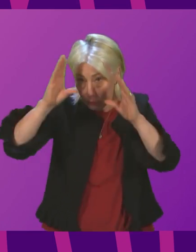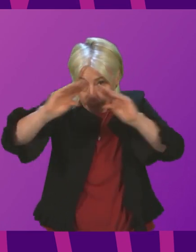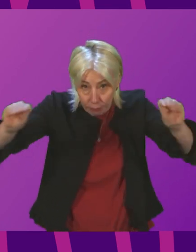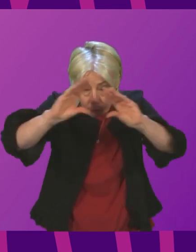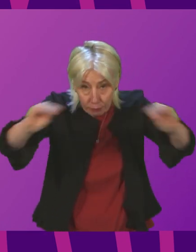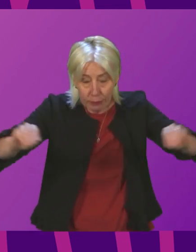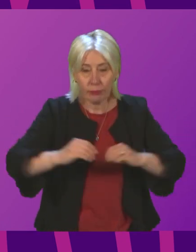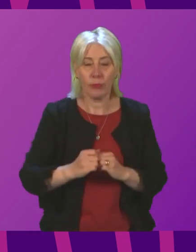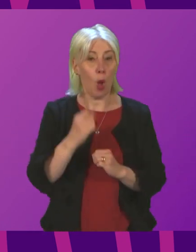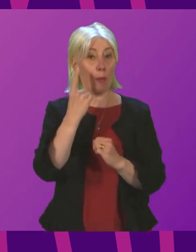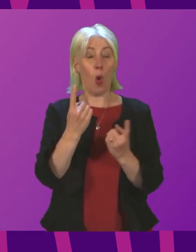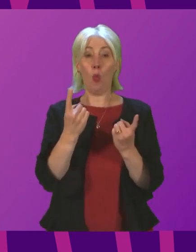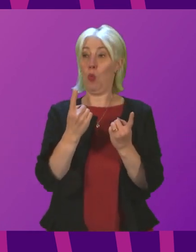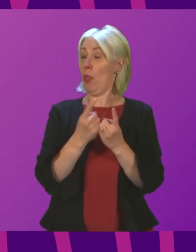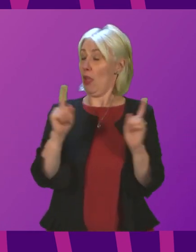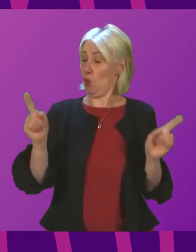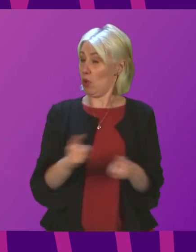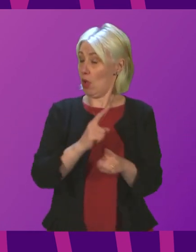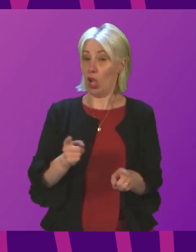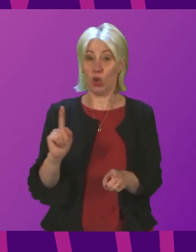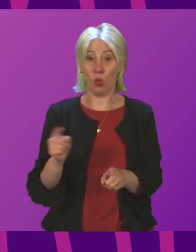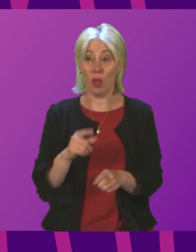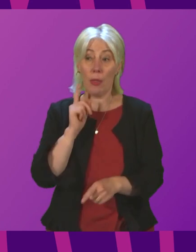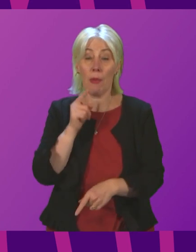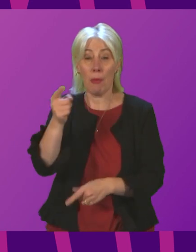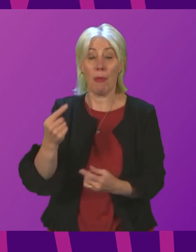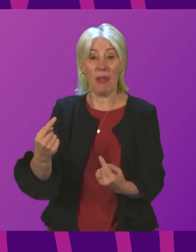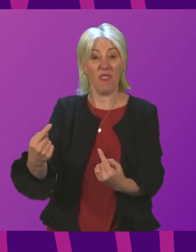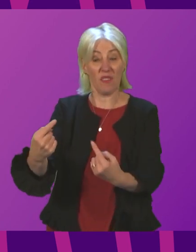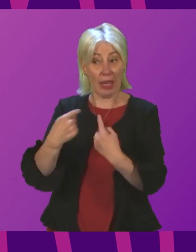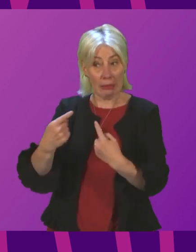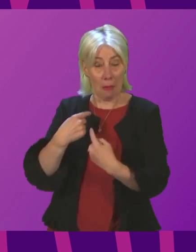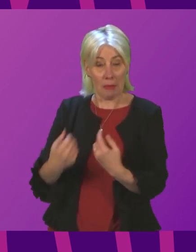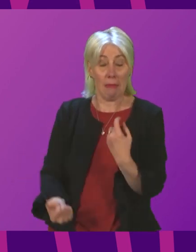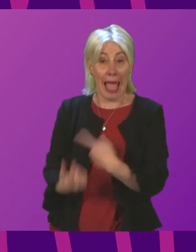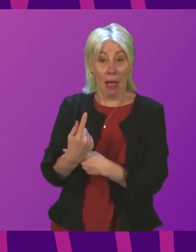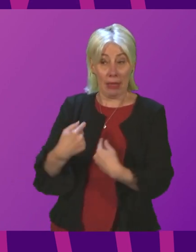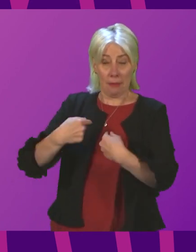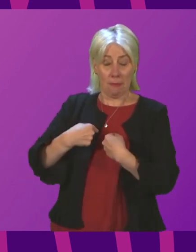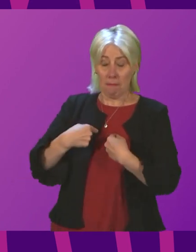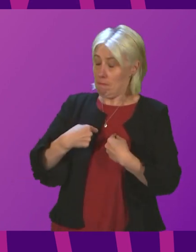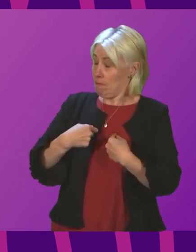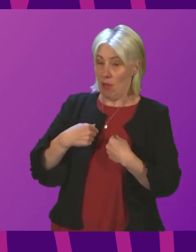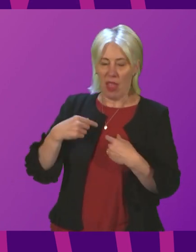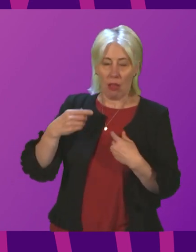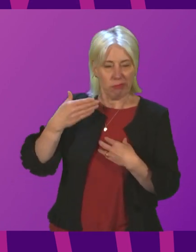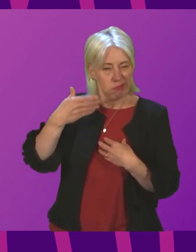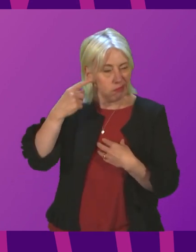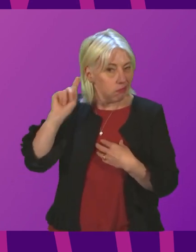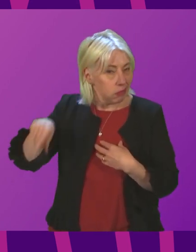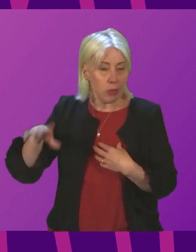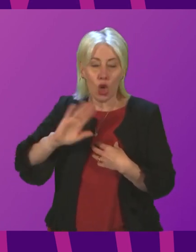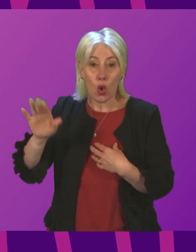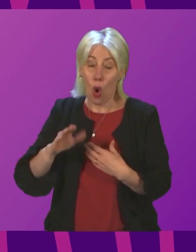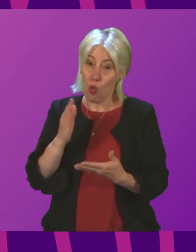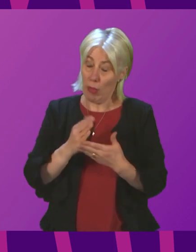thing we cannot do is let this be the responsibility of those that are victims of this activity. This is largely, as we know, down